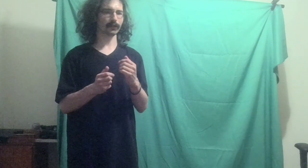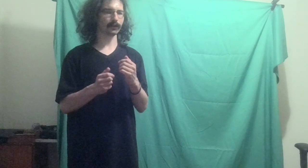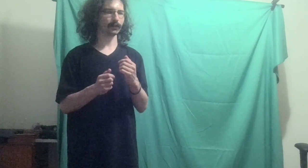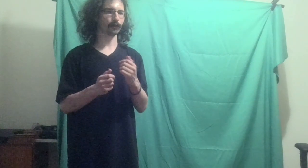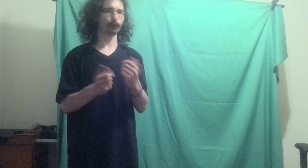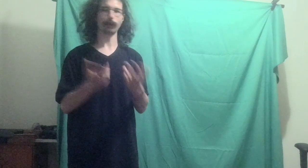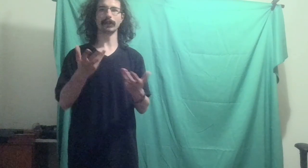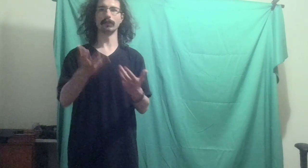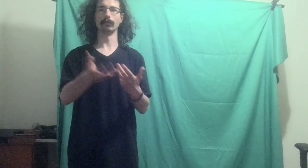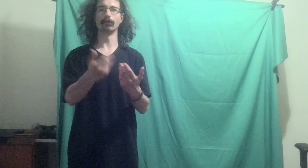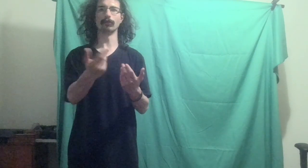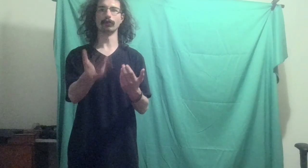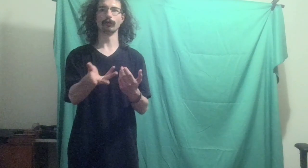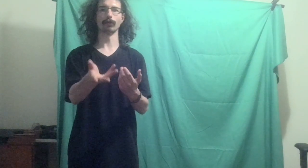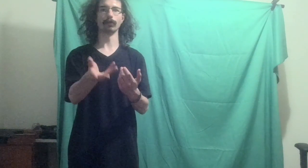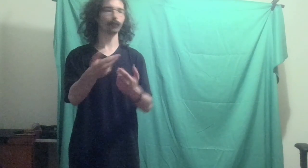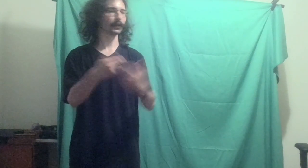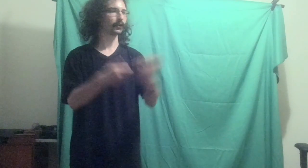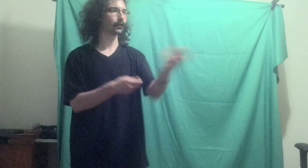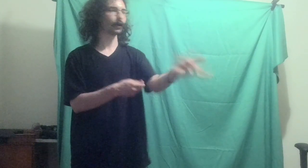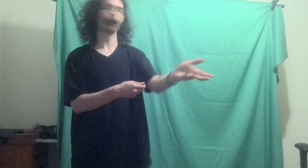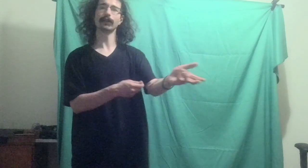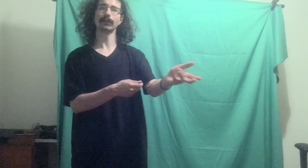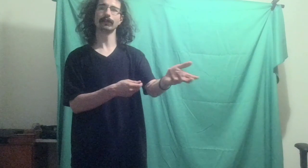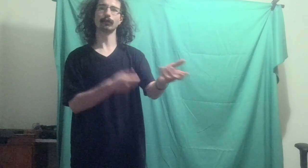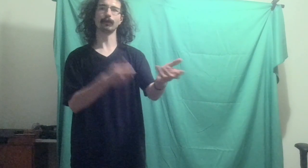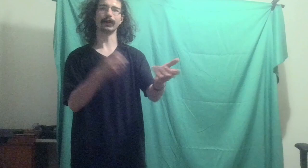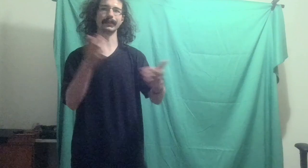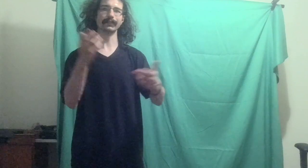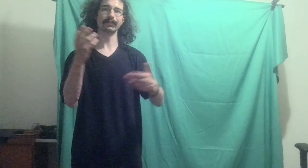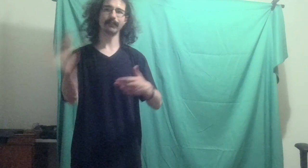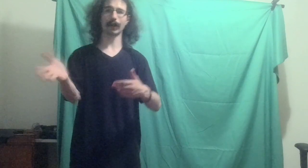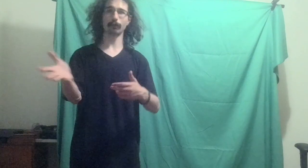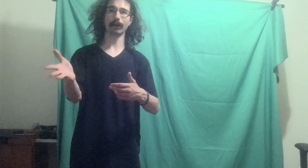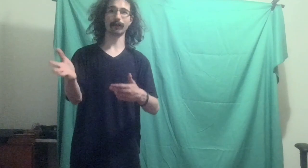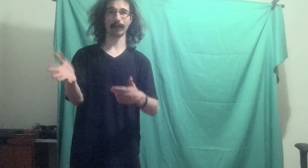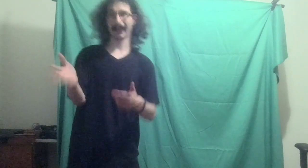what do I do? Do I keep going? Do I stop when I'm ahead?